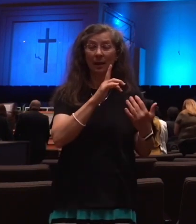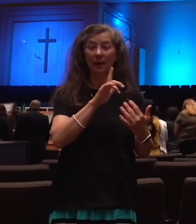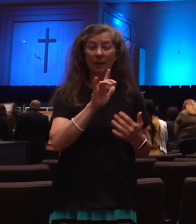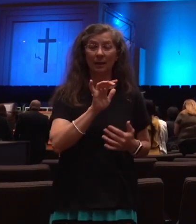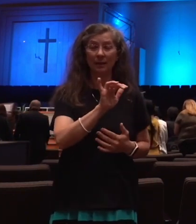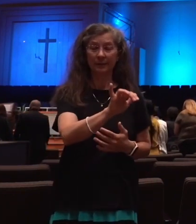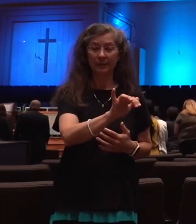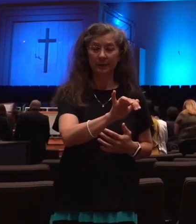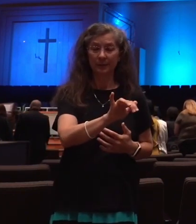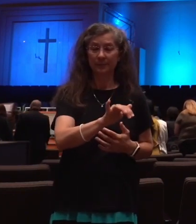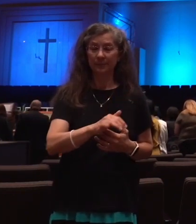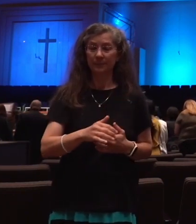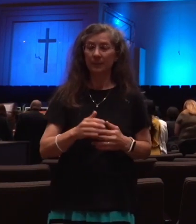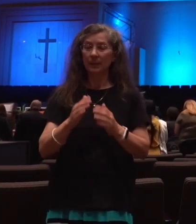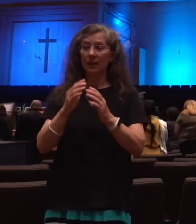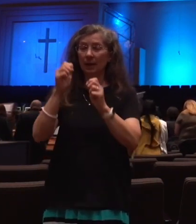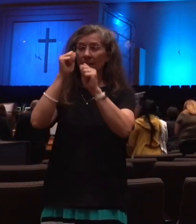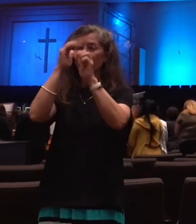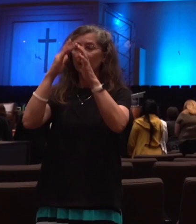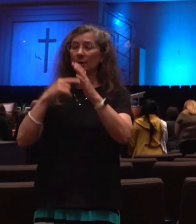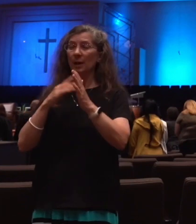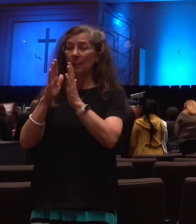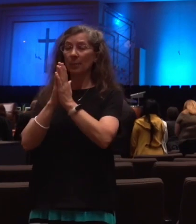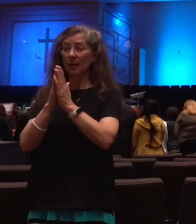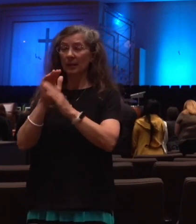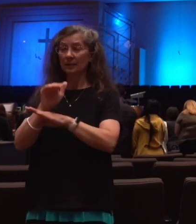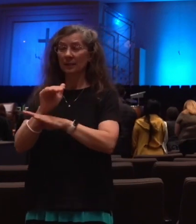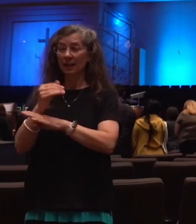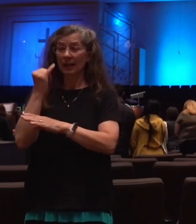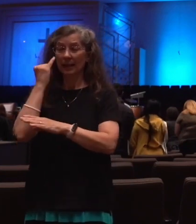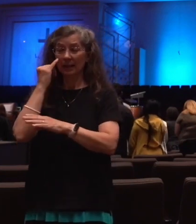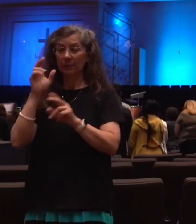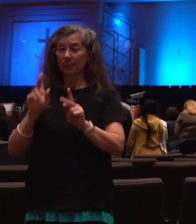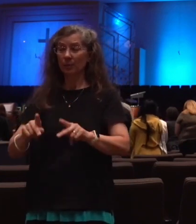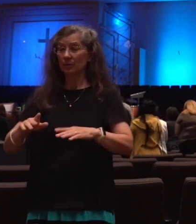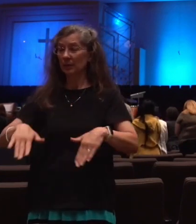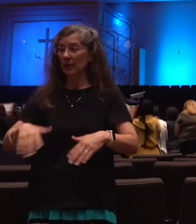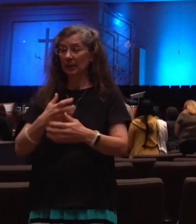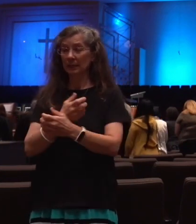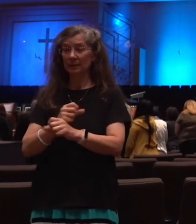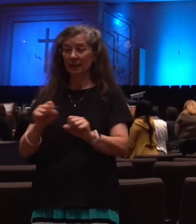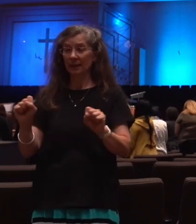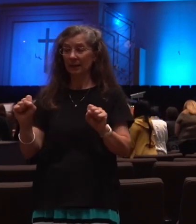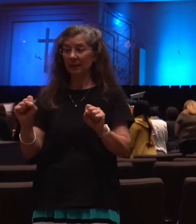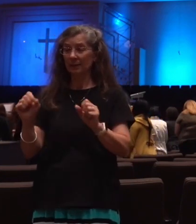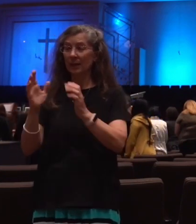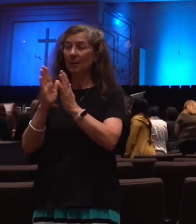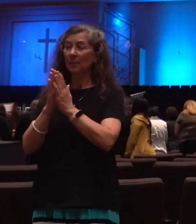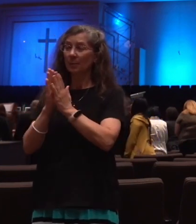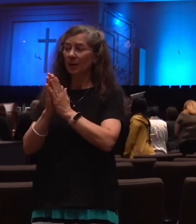Father, pray if there's those here tonight that do not know you as Savior, I pray that you would speak to their hearts